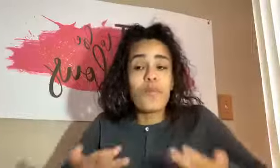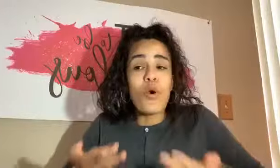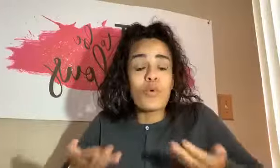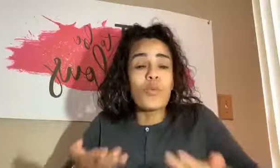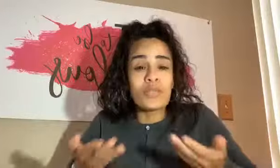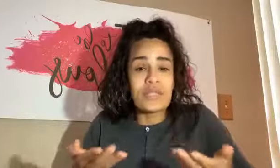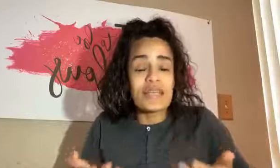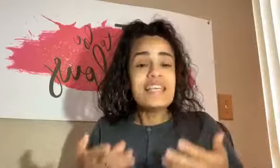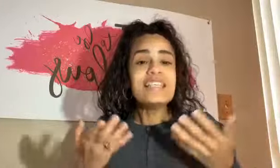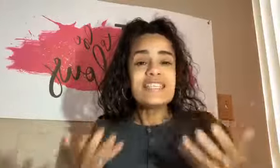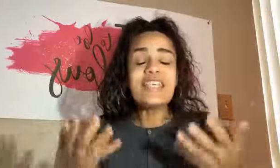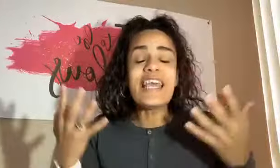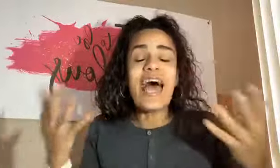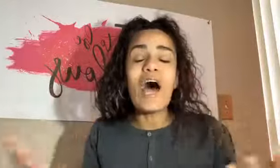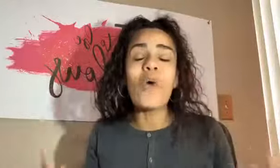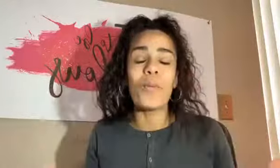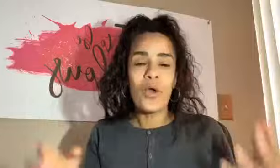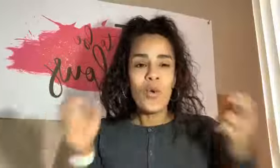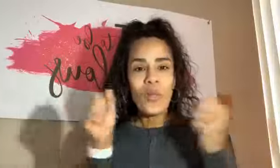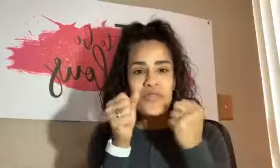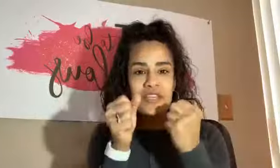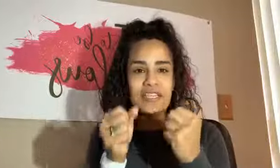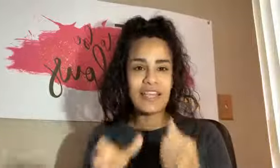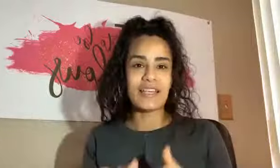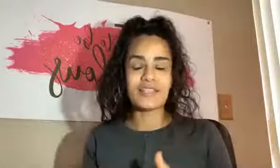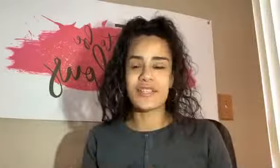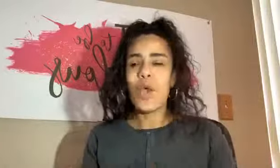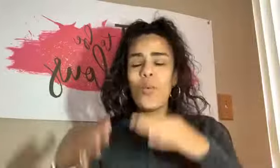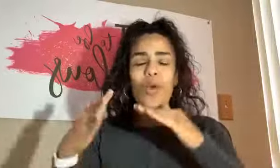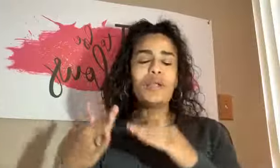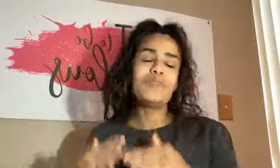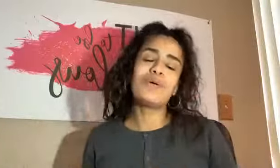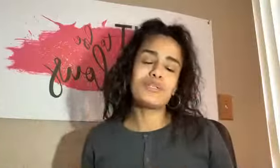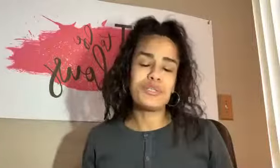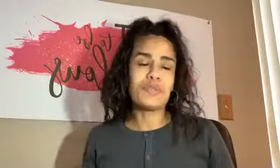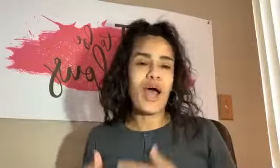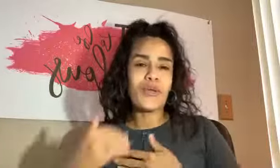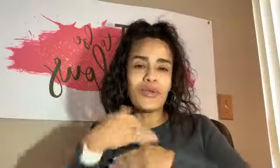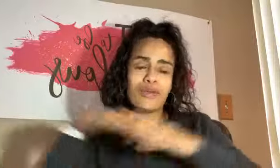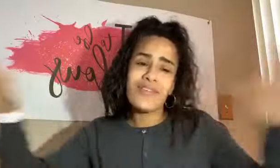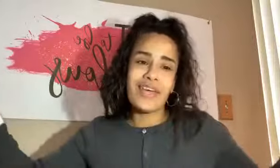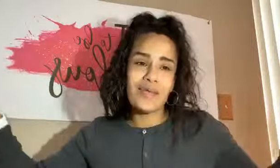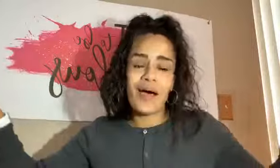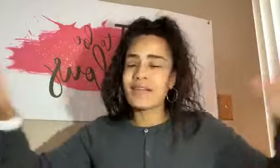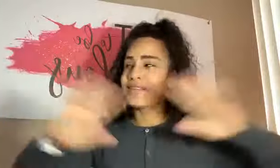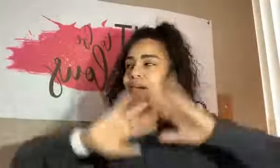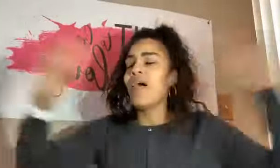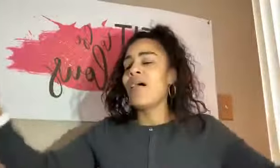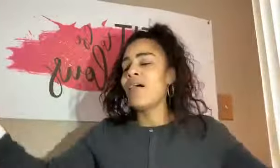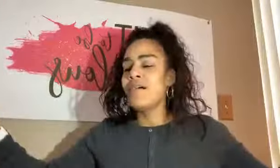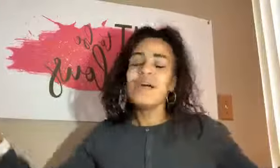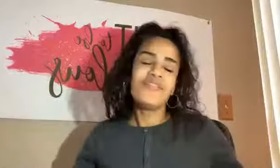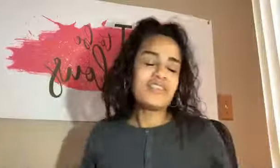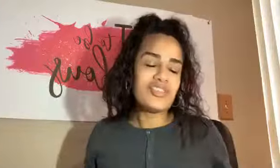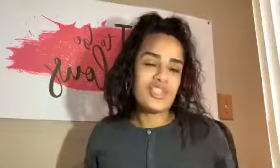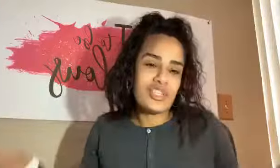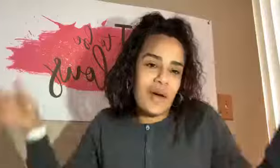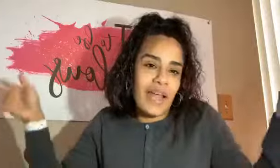the more we want to seek help with these things. When you push them down, you're going to forget about them and say, oh, this is just my